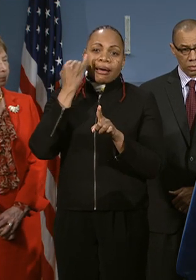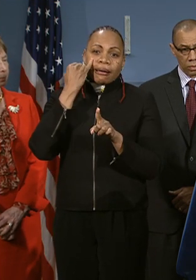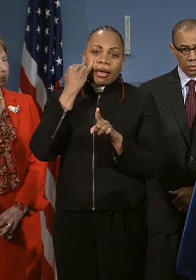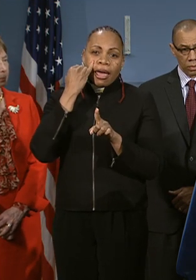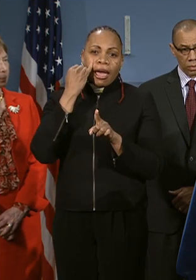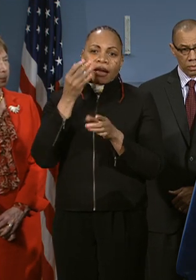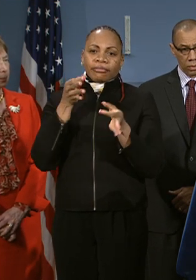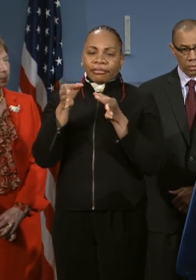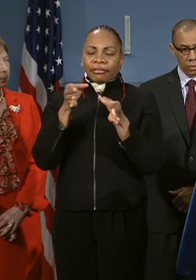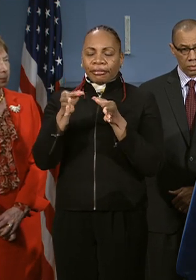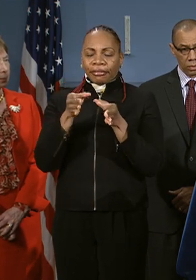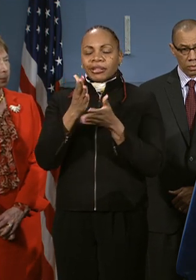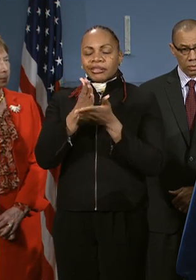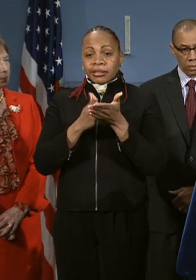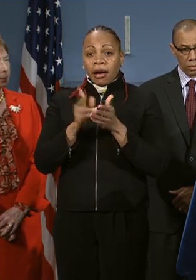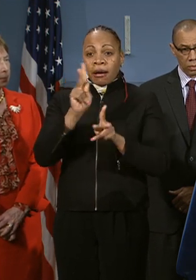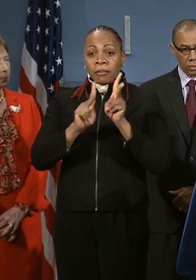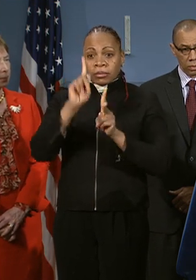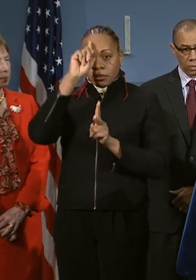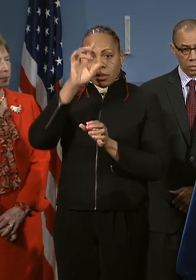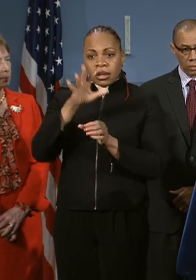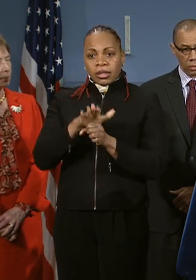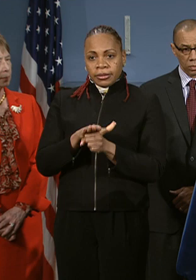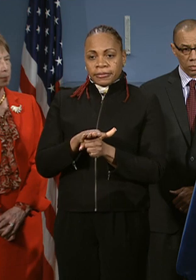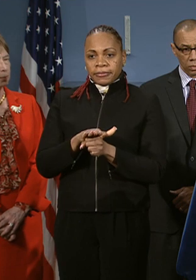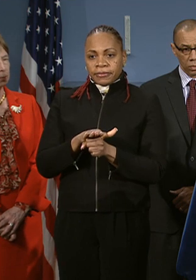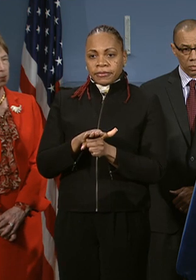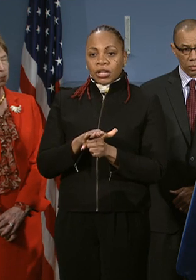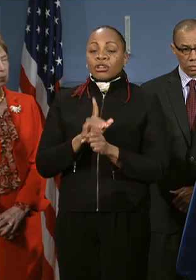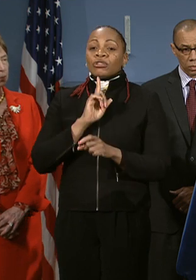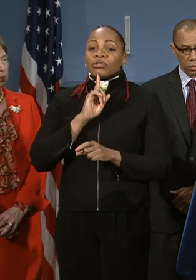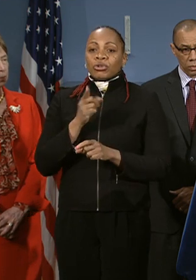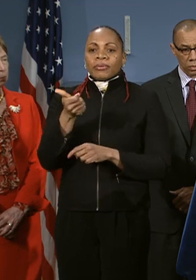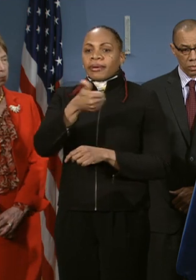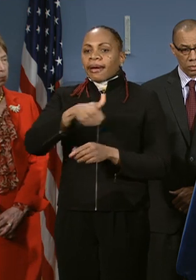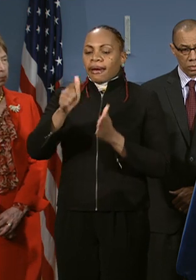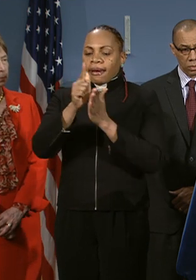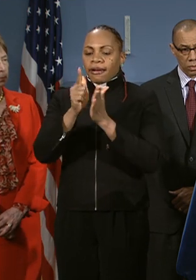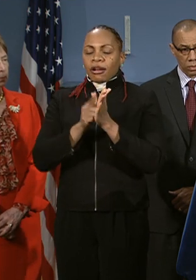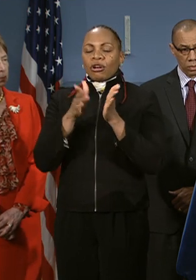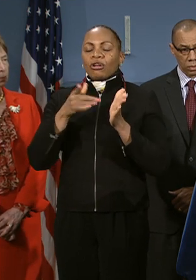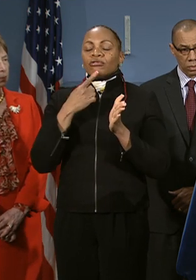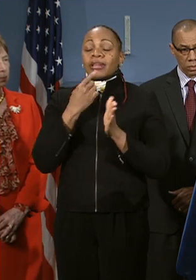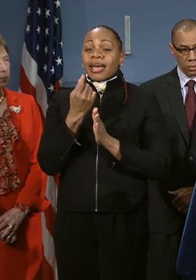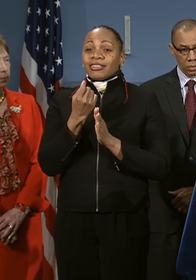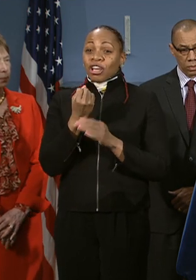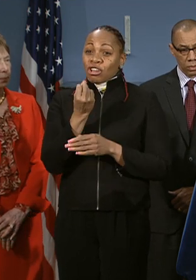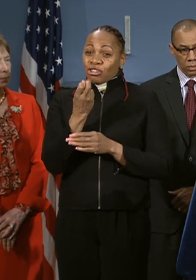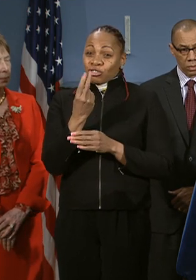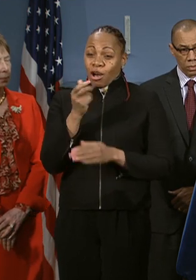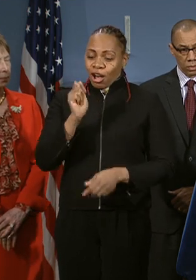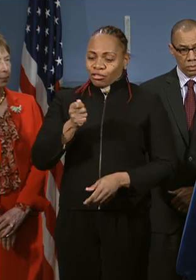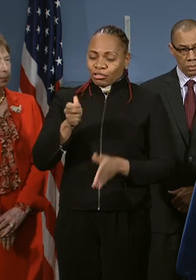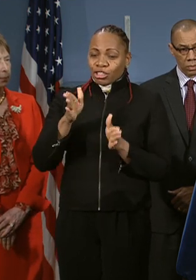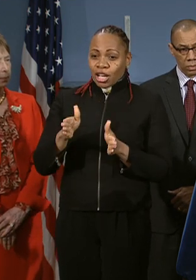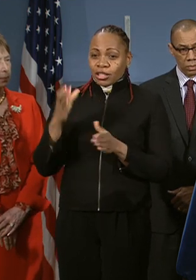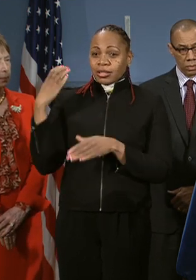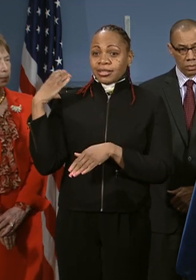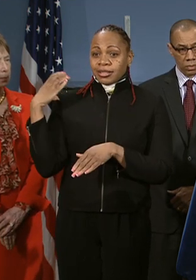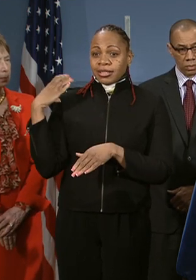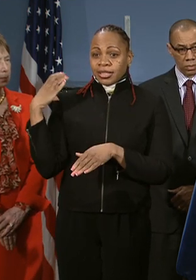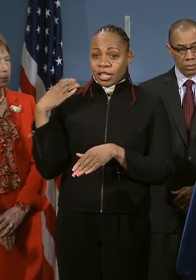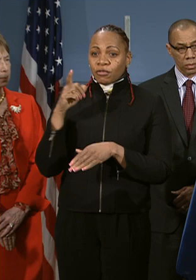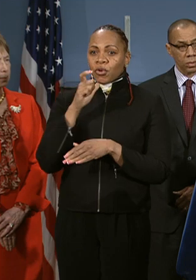people will believe it. The truth of the matter here is any lawyer will tell you, after 12 judges right up through Chief Judge